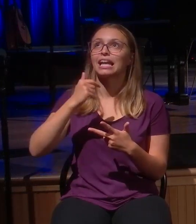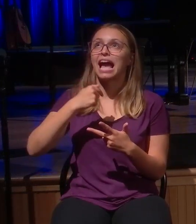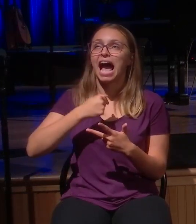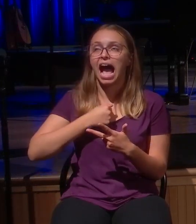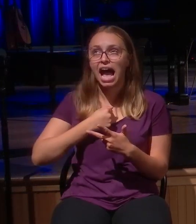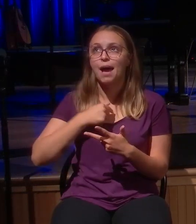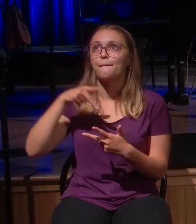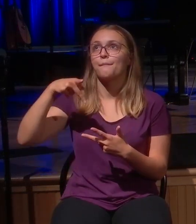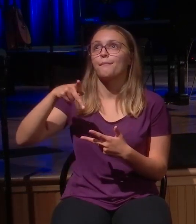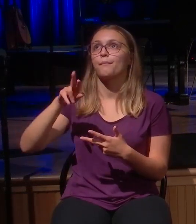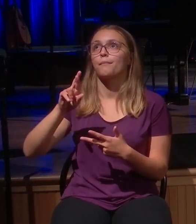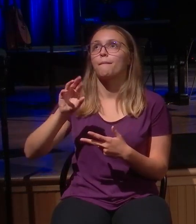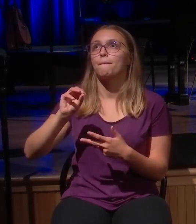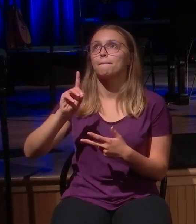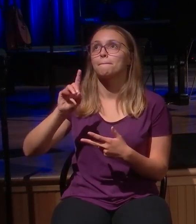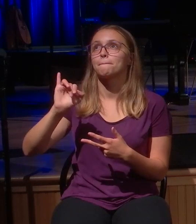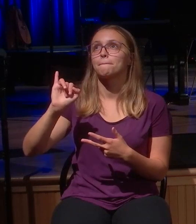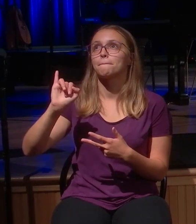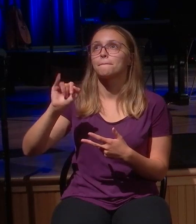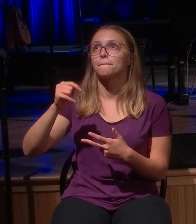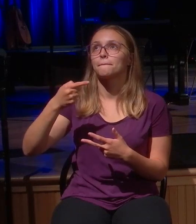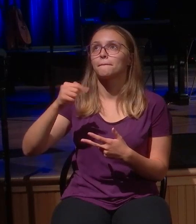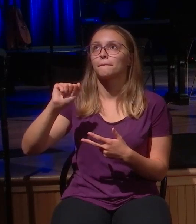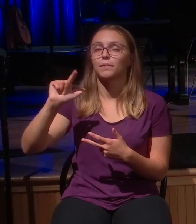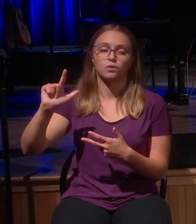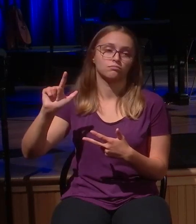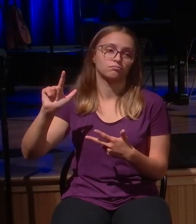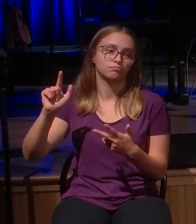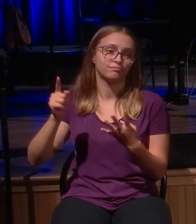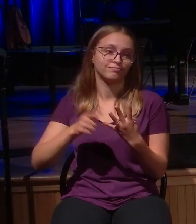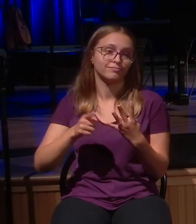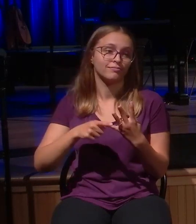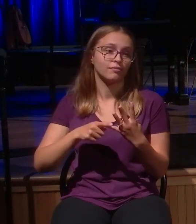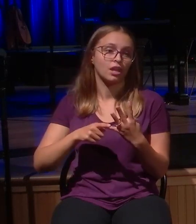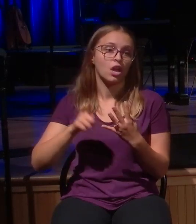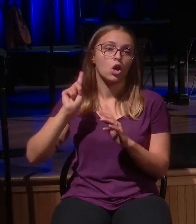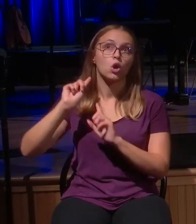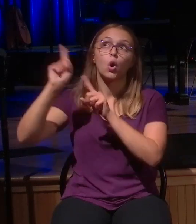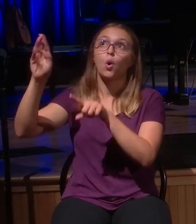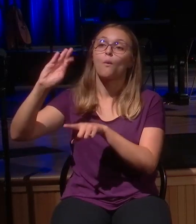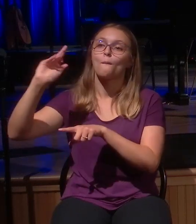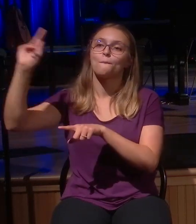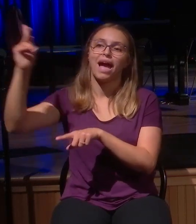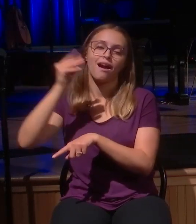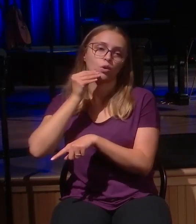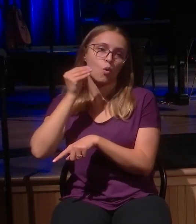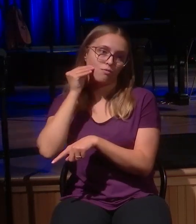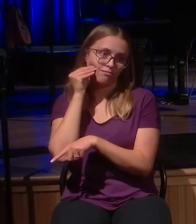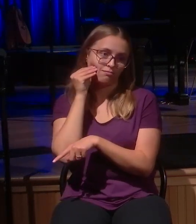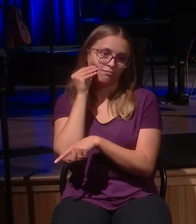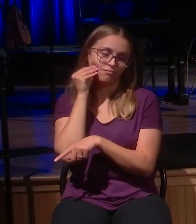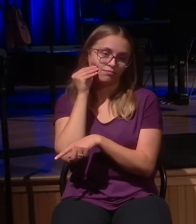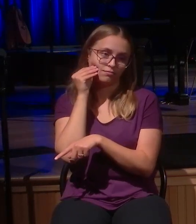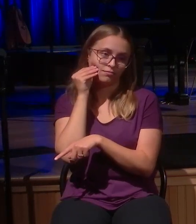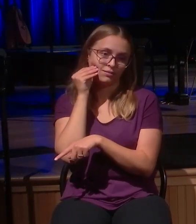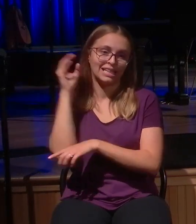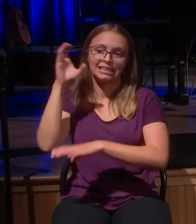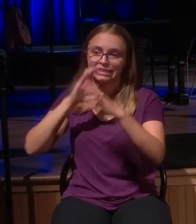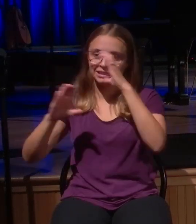Return home. You can never exhaust the mercy of God. Seek the Lord while he may be found. Seek the